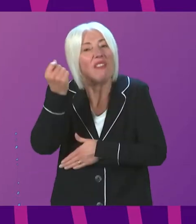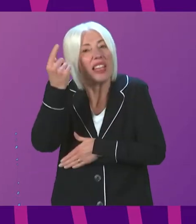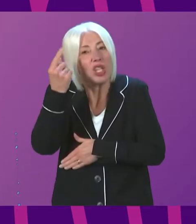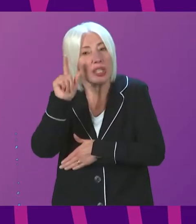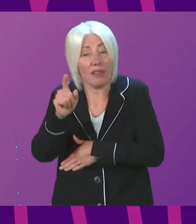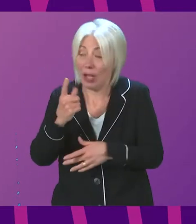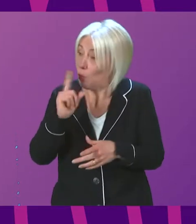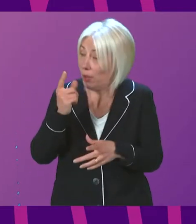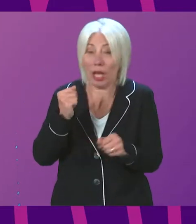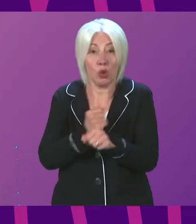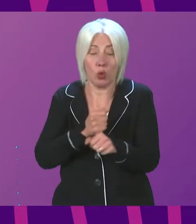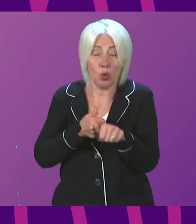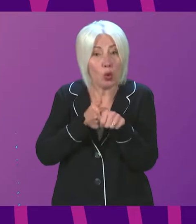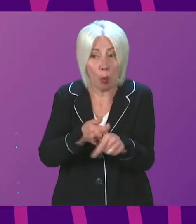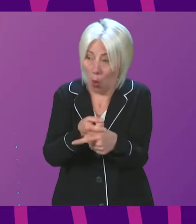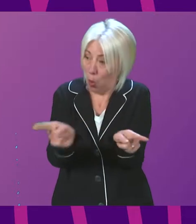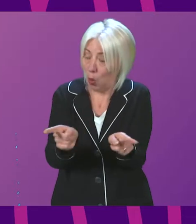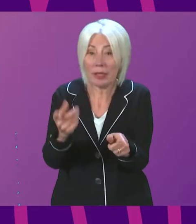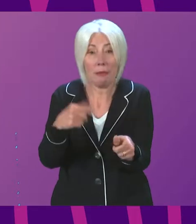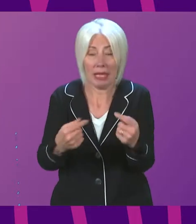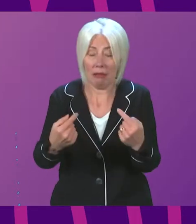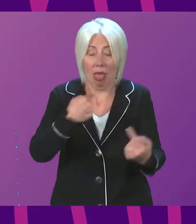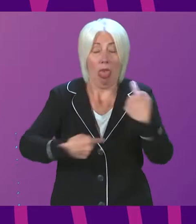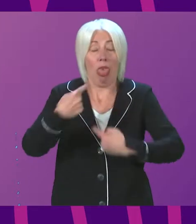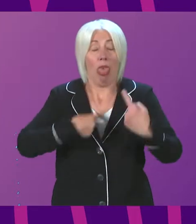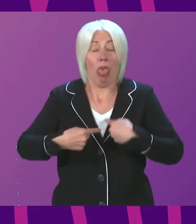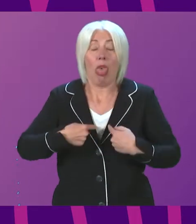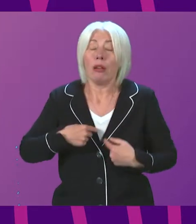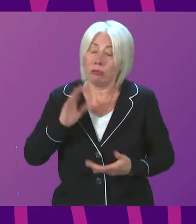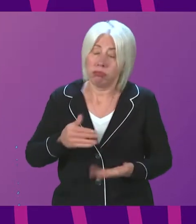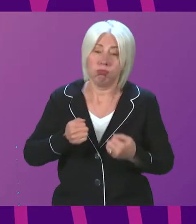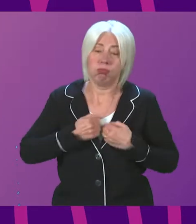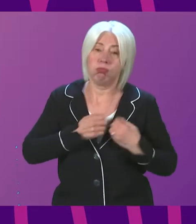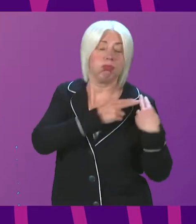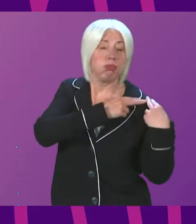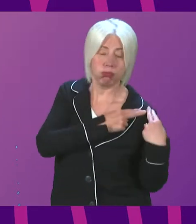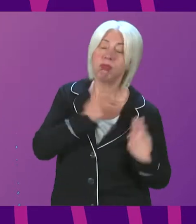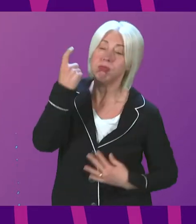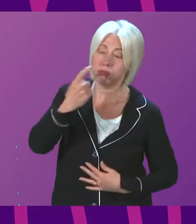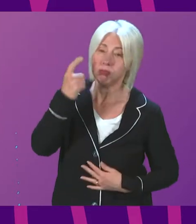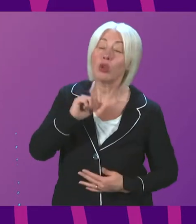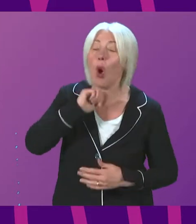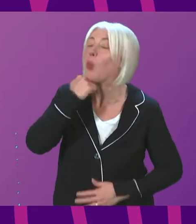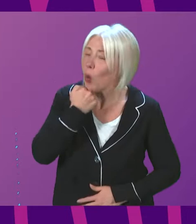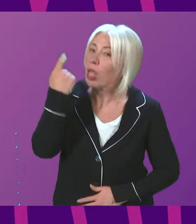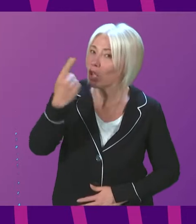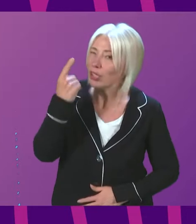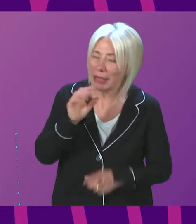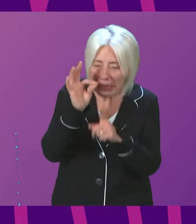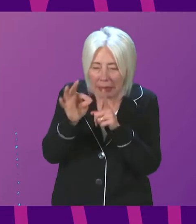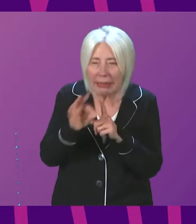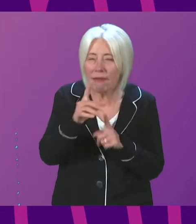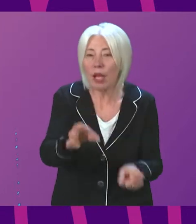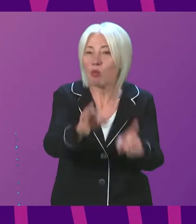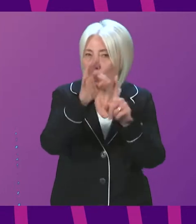better support those affected by these crimes I think we have a duty to consider so I will give consideration to the specific proposal